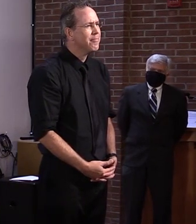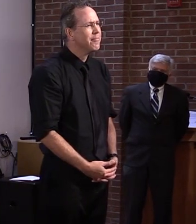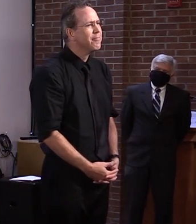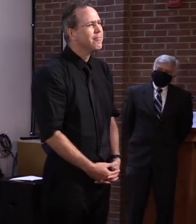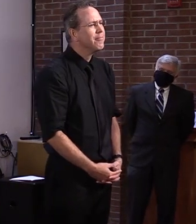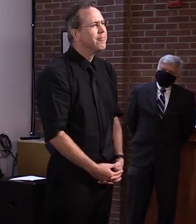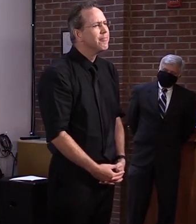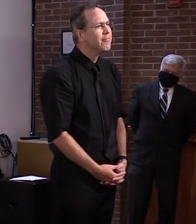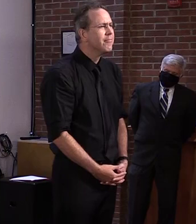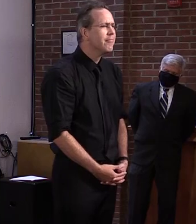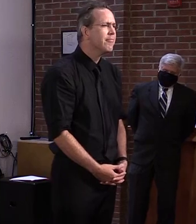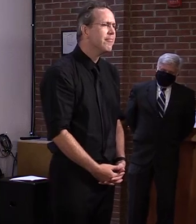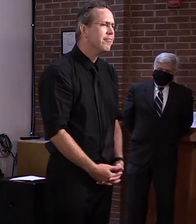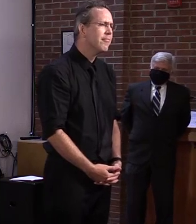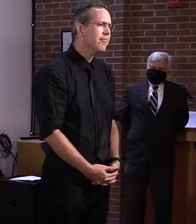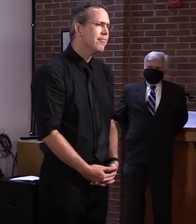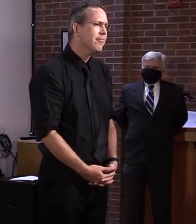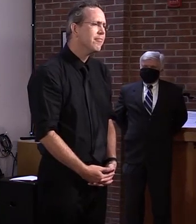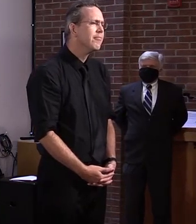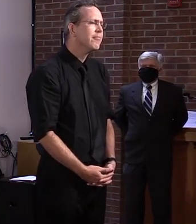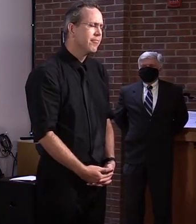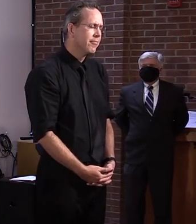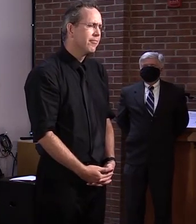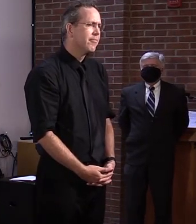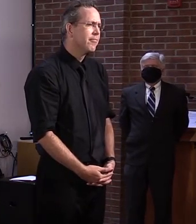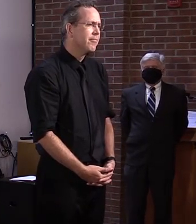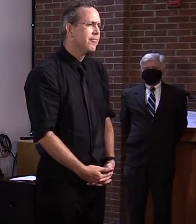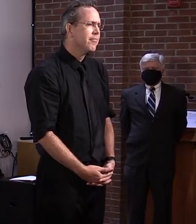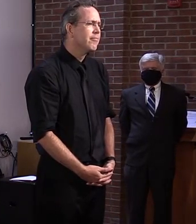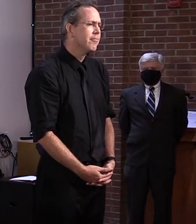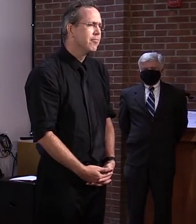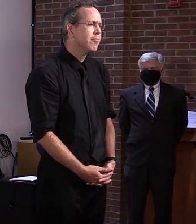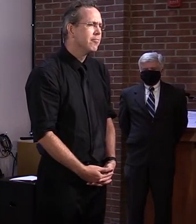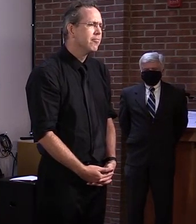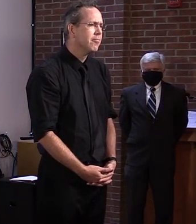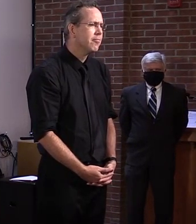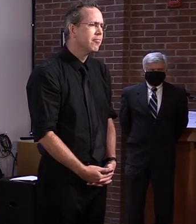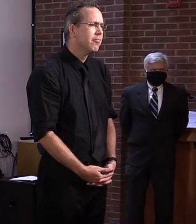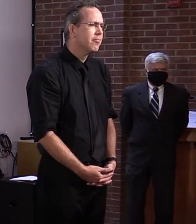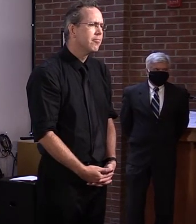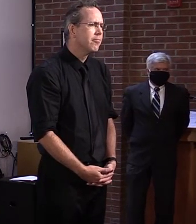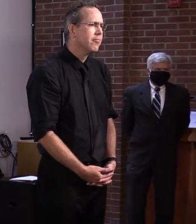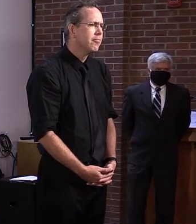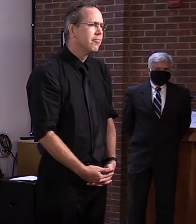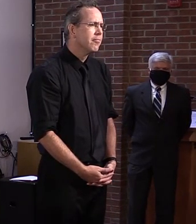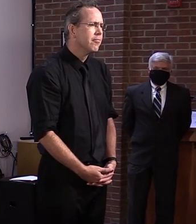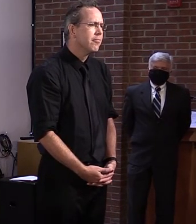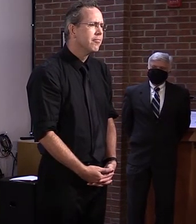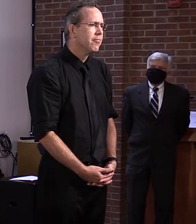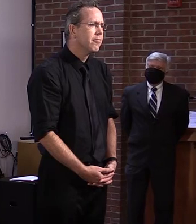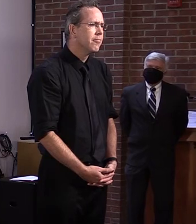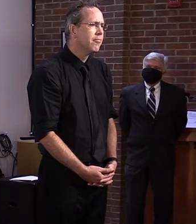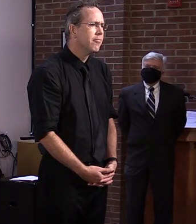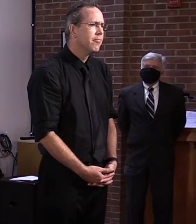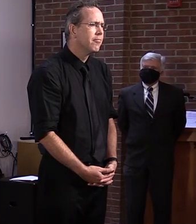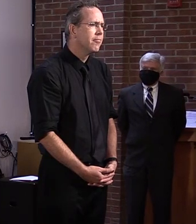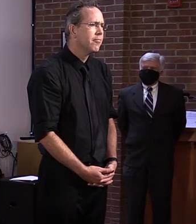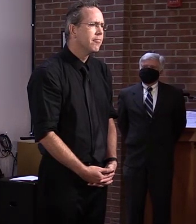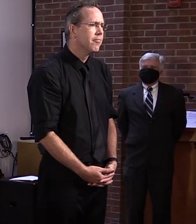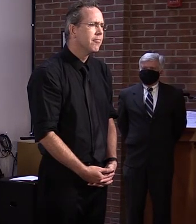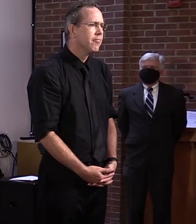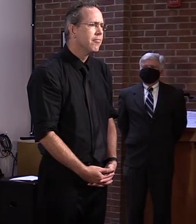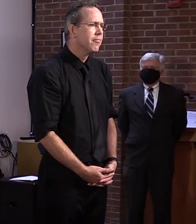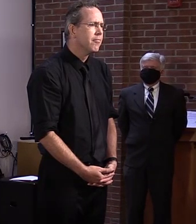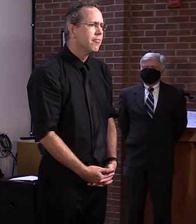of the way to, you know, do this thing right. And lately, I guess they've seen outbreaks again in